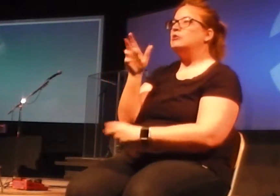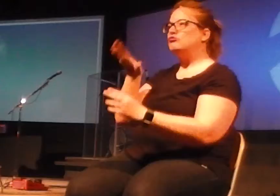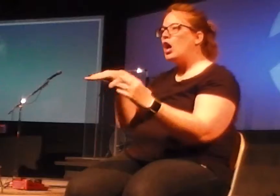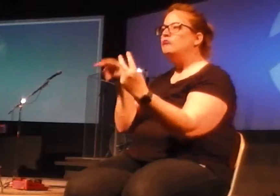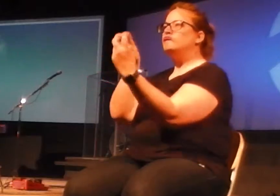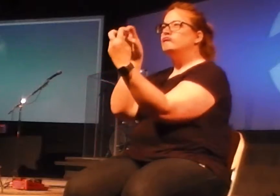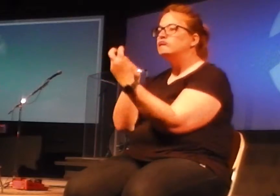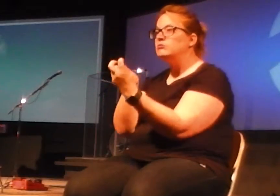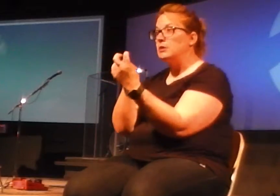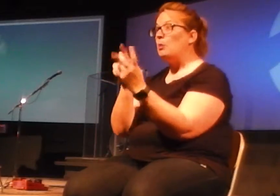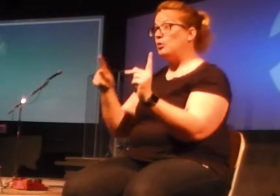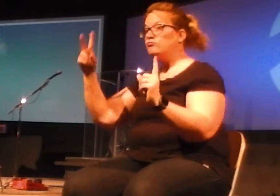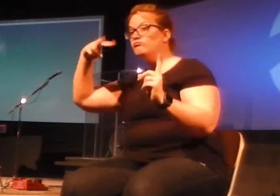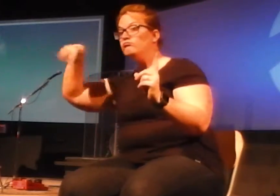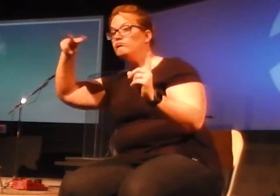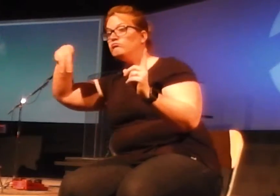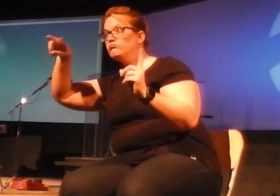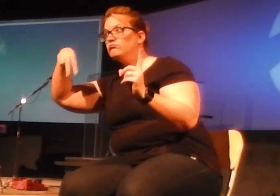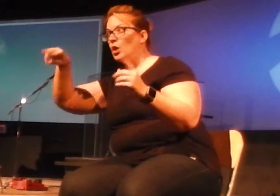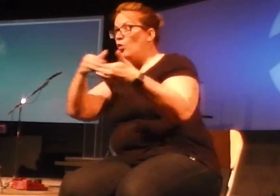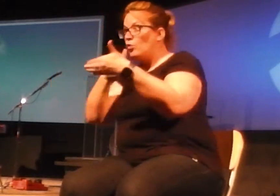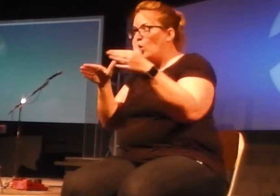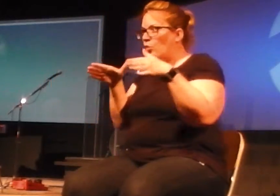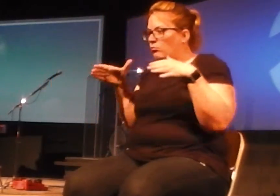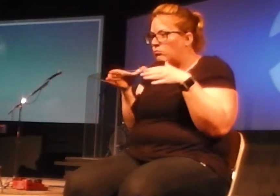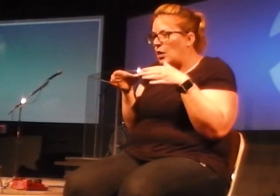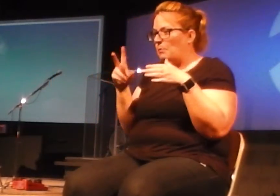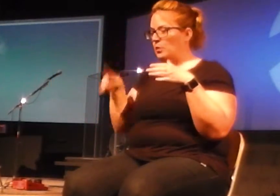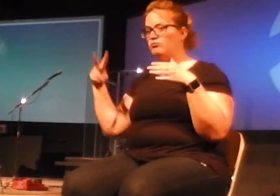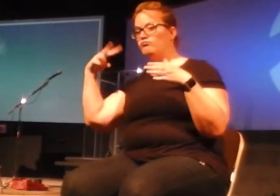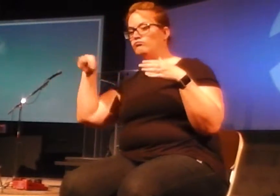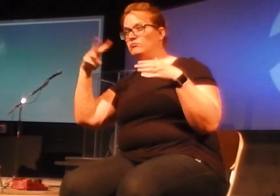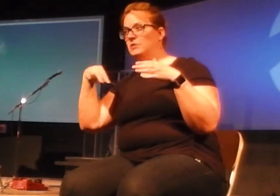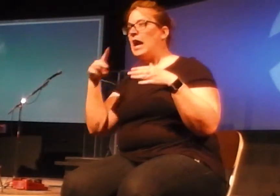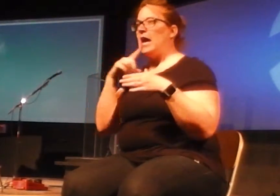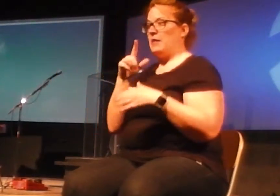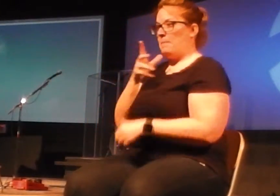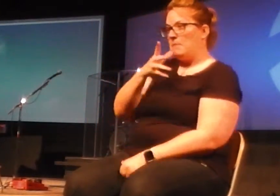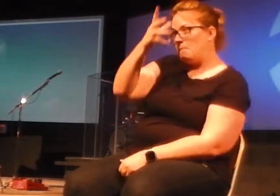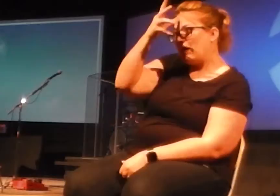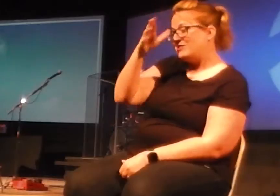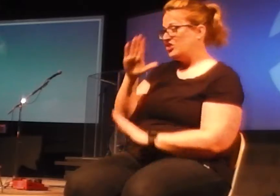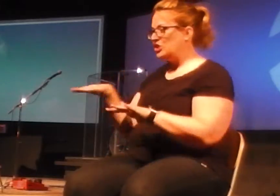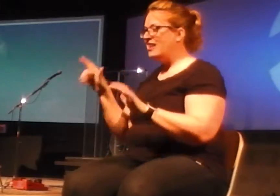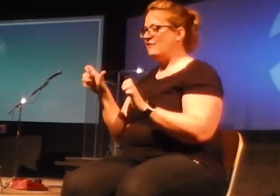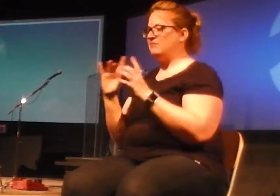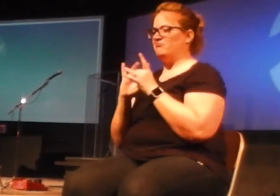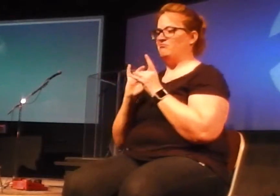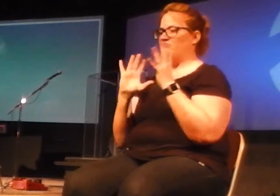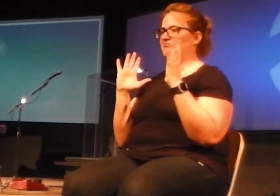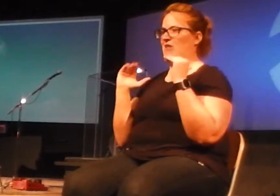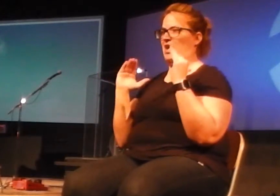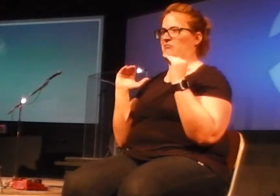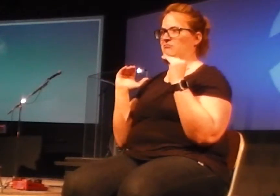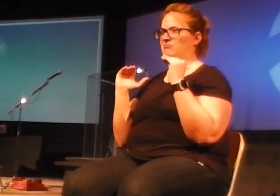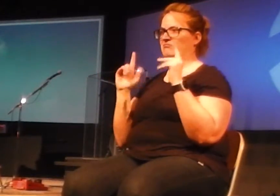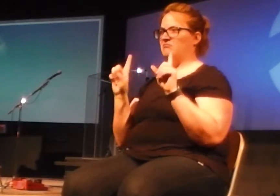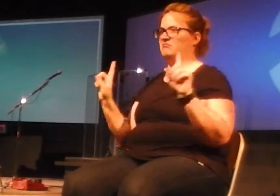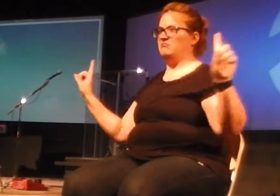supervised together in a room, and they get to say goodbye because that's going to be the last time they are allowed to have contact with